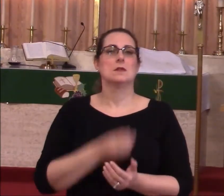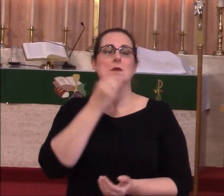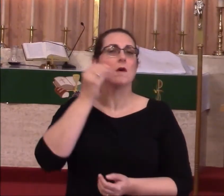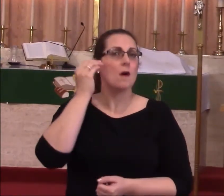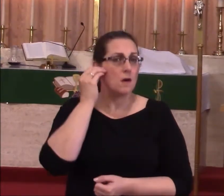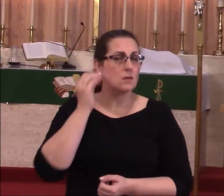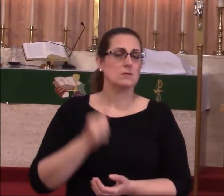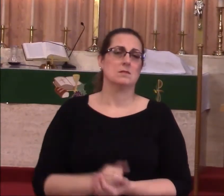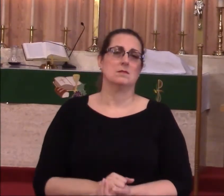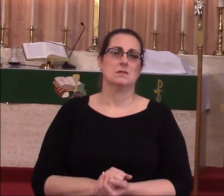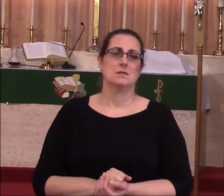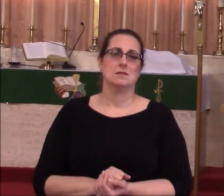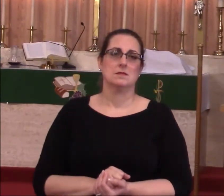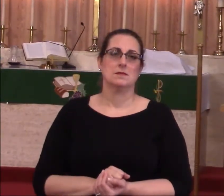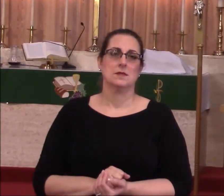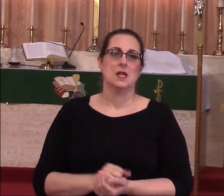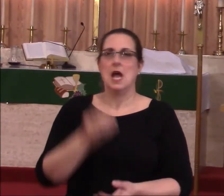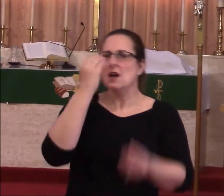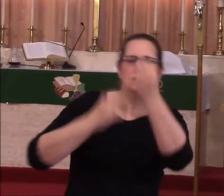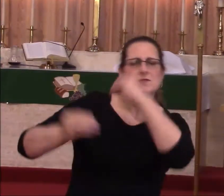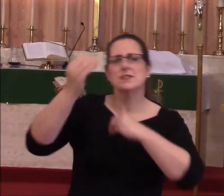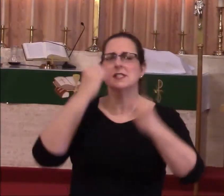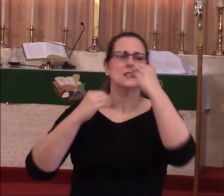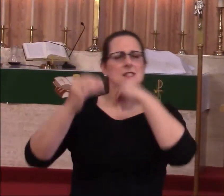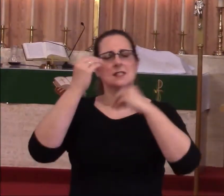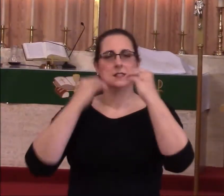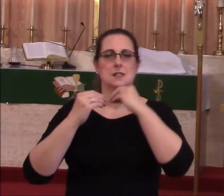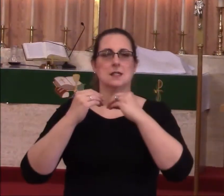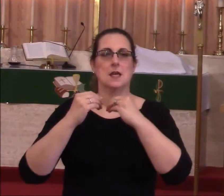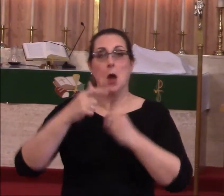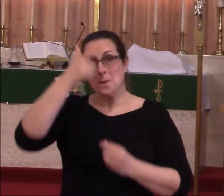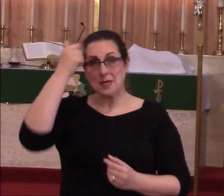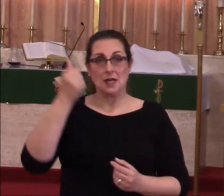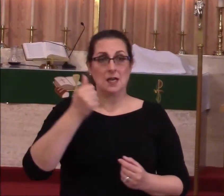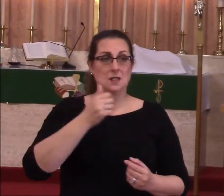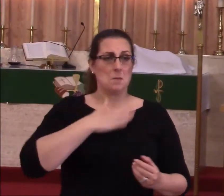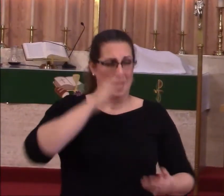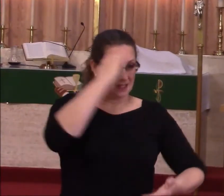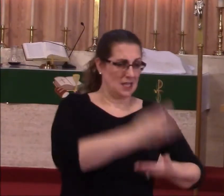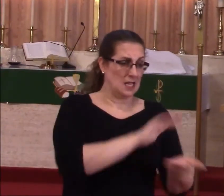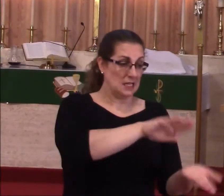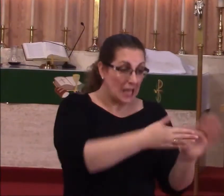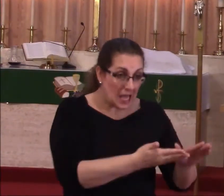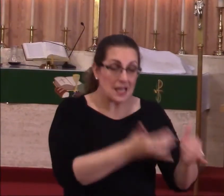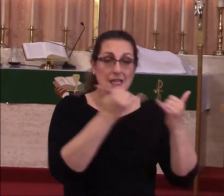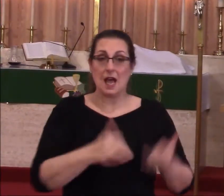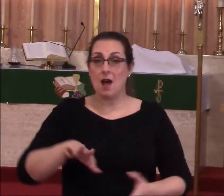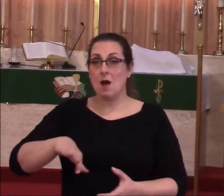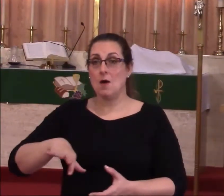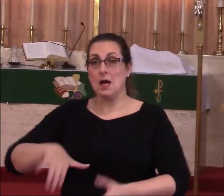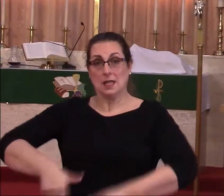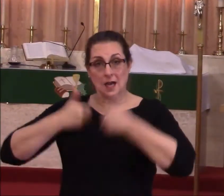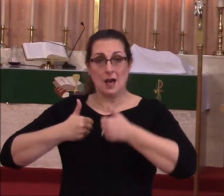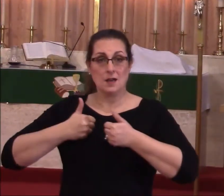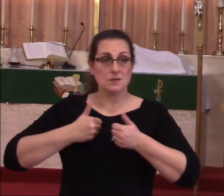Fattened up and feasted upon him. For he was dead in his life. was lost in his family.